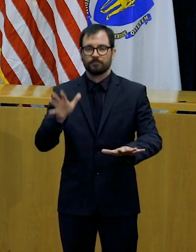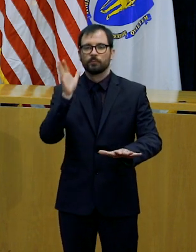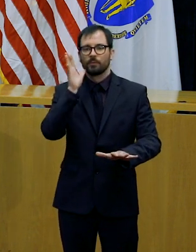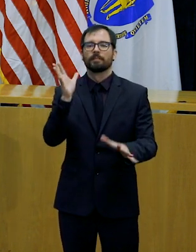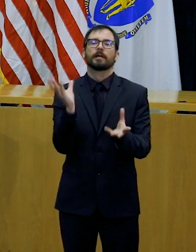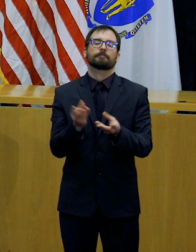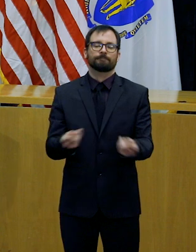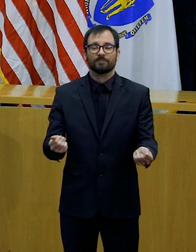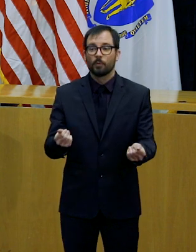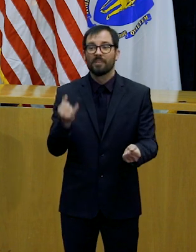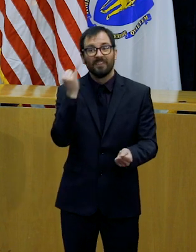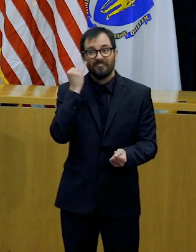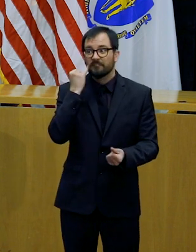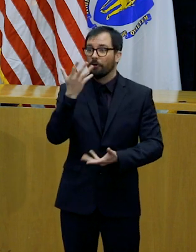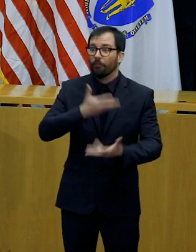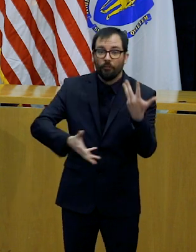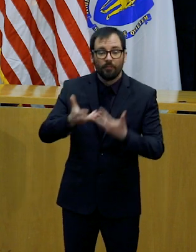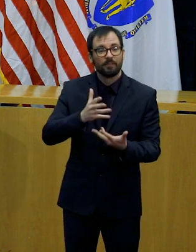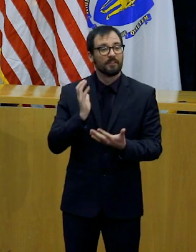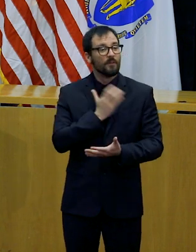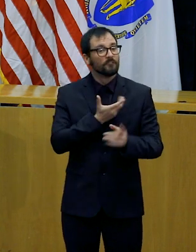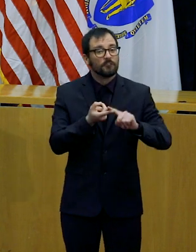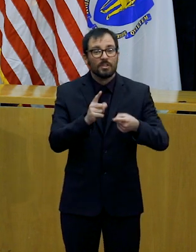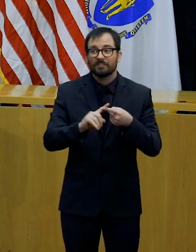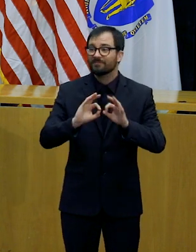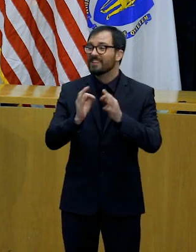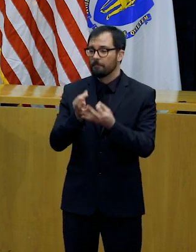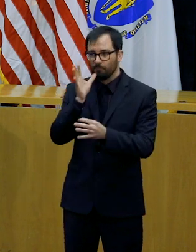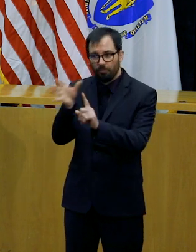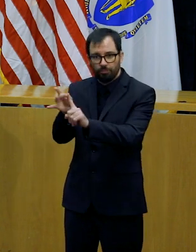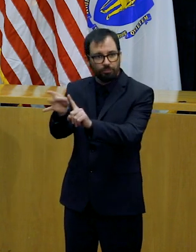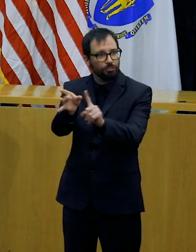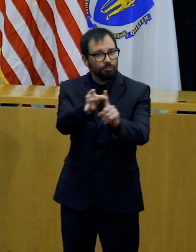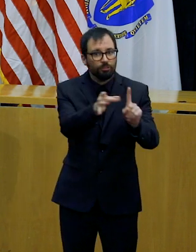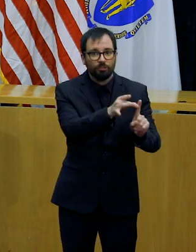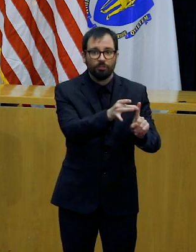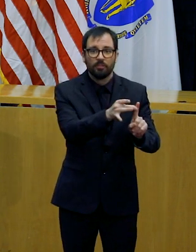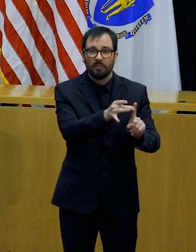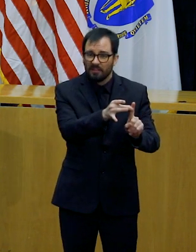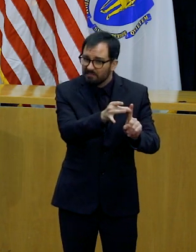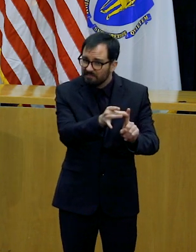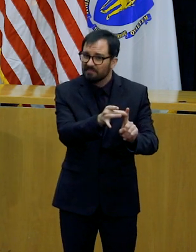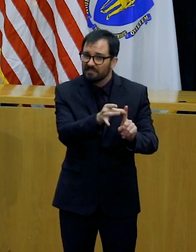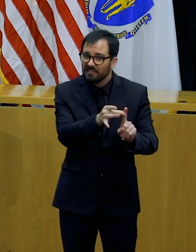Monday. More details are obviously available at mass.gov slash COVID-19.